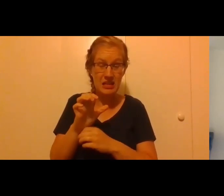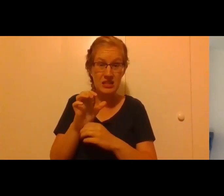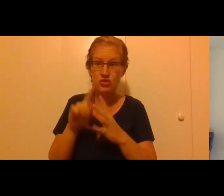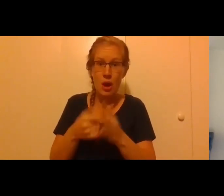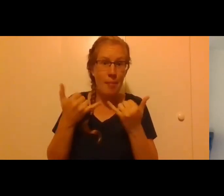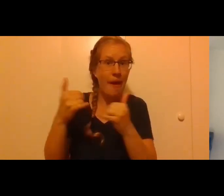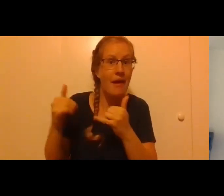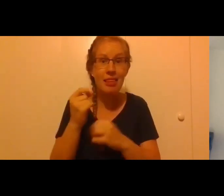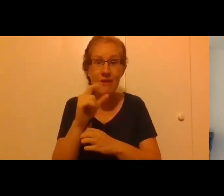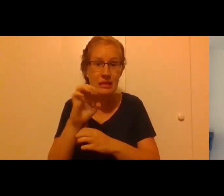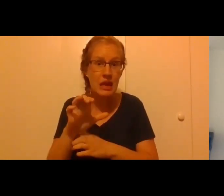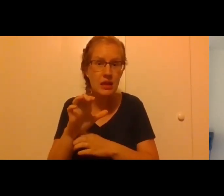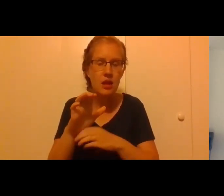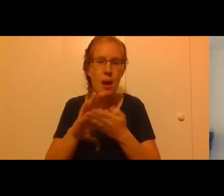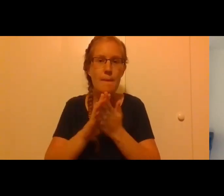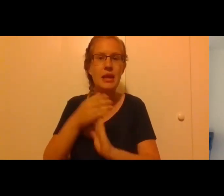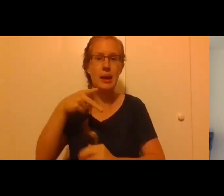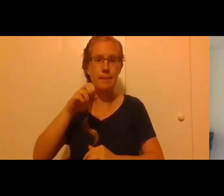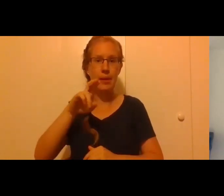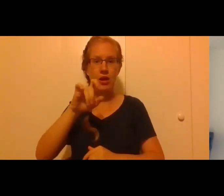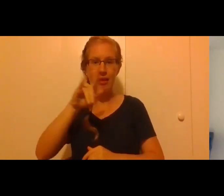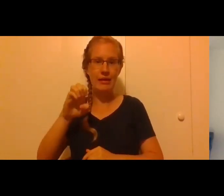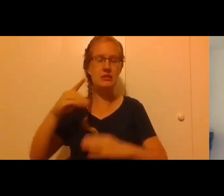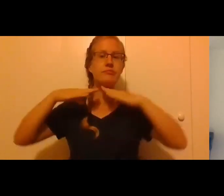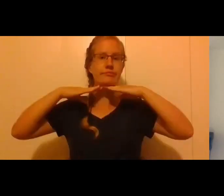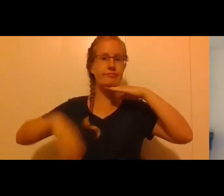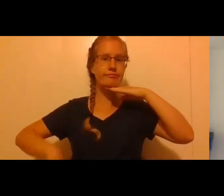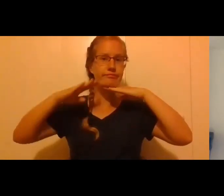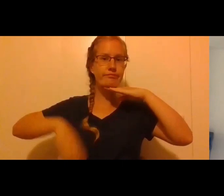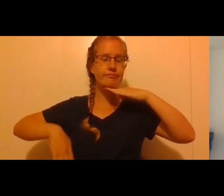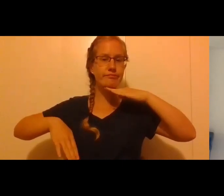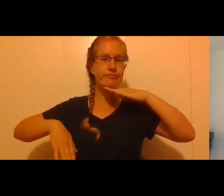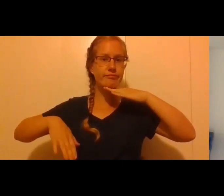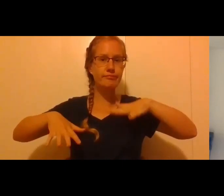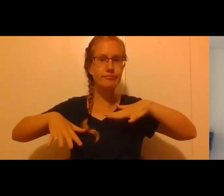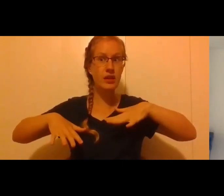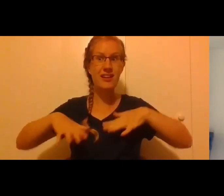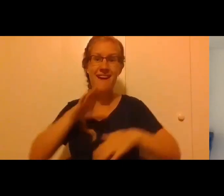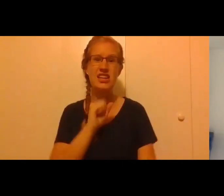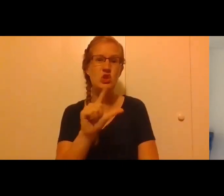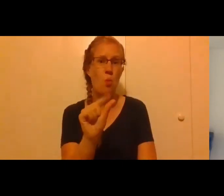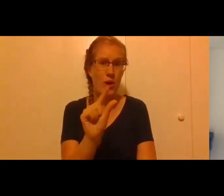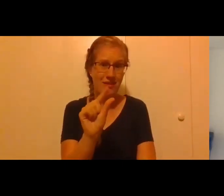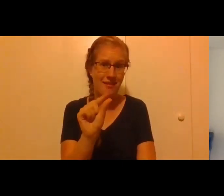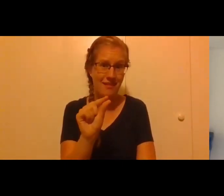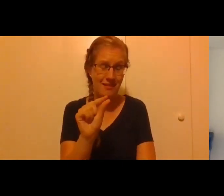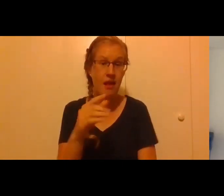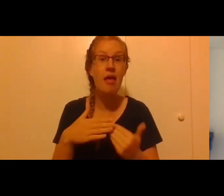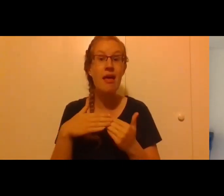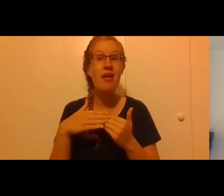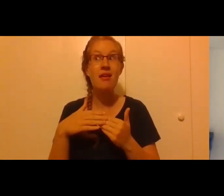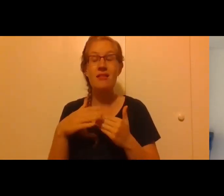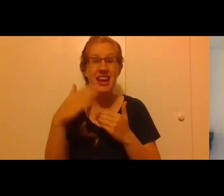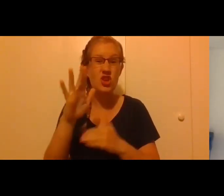was paralyzed from the neck down. He was 20 years old, spent the next 25